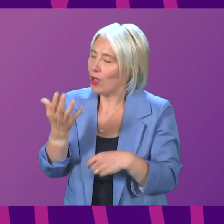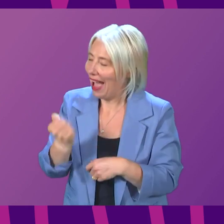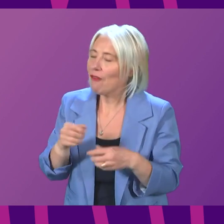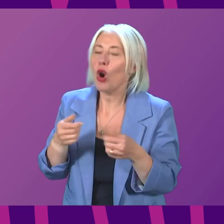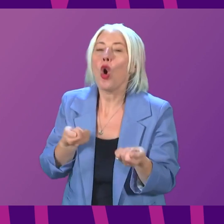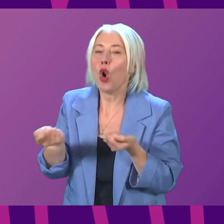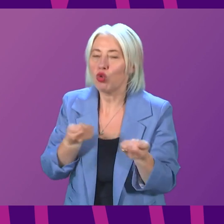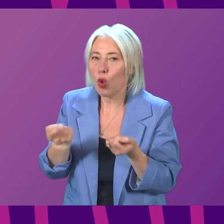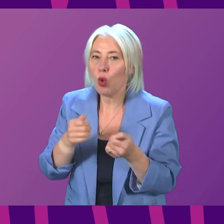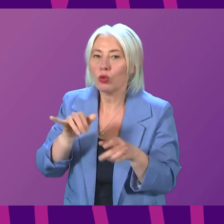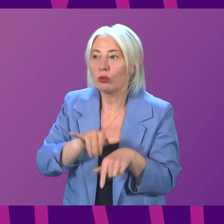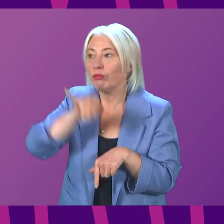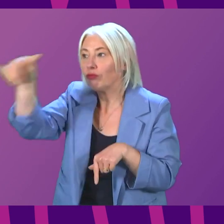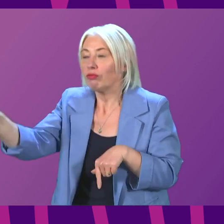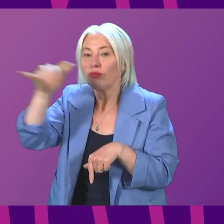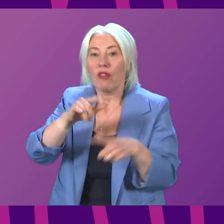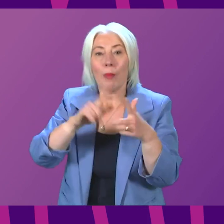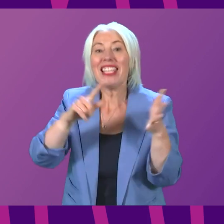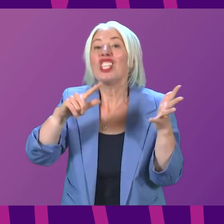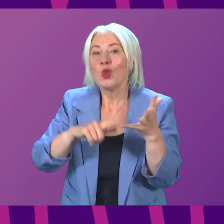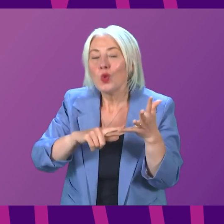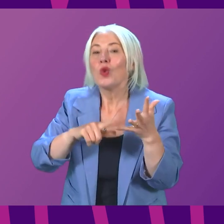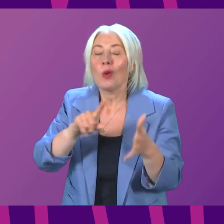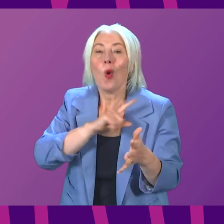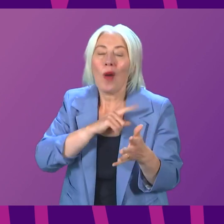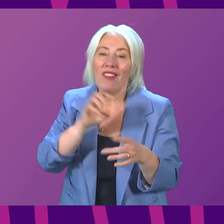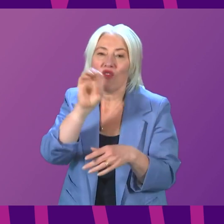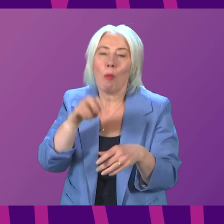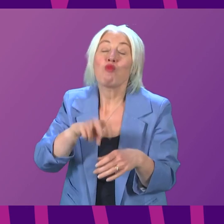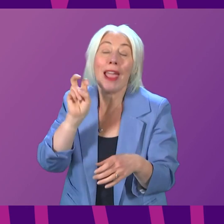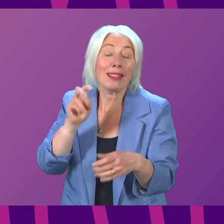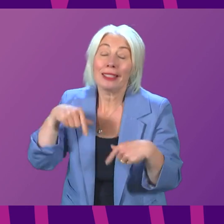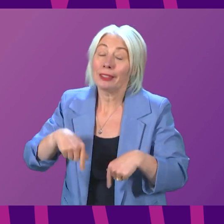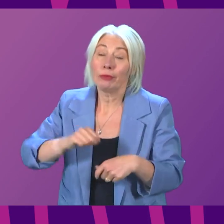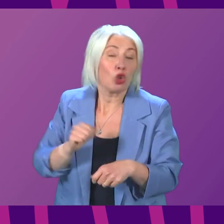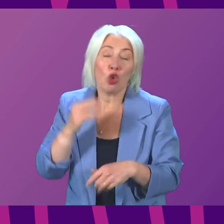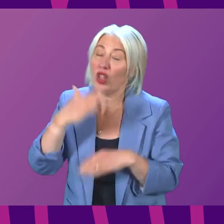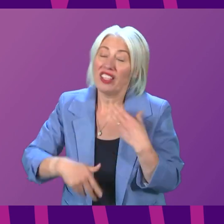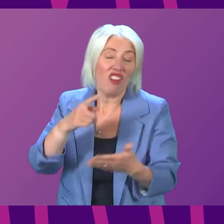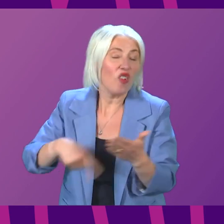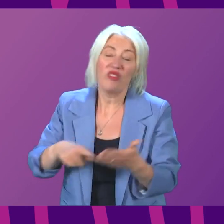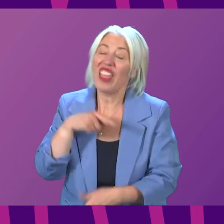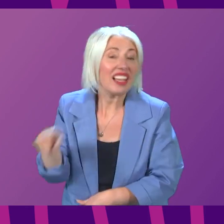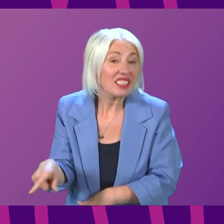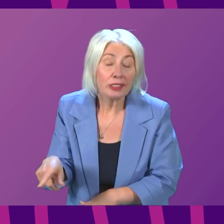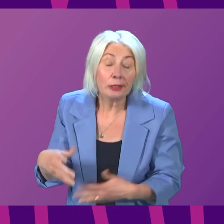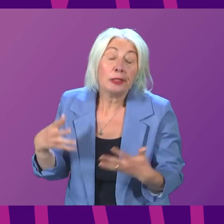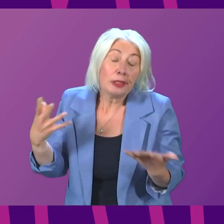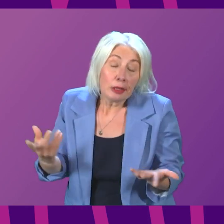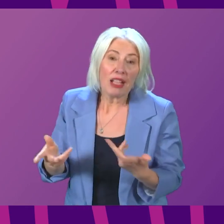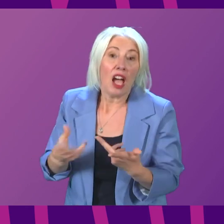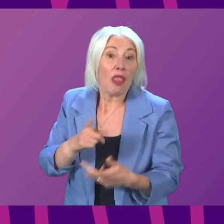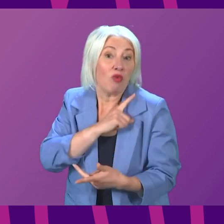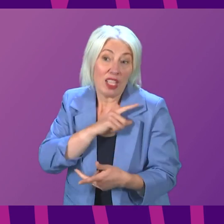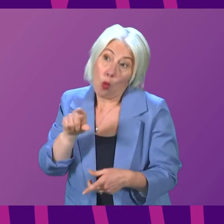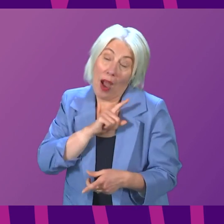for visits to and from EU countries, yet another consequence of a Brexit that Scotland did not vote for, and another reason for us to be